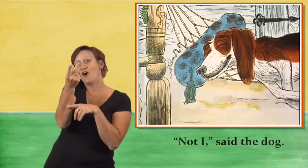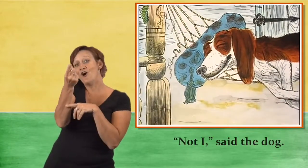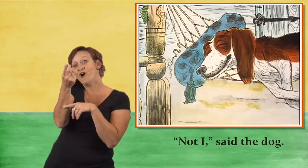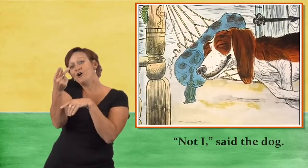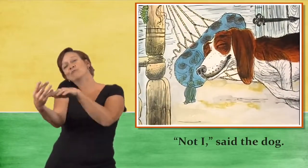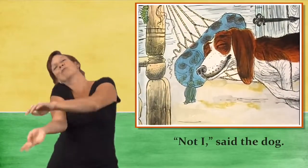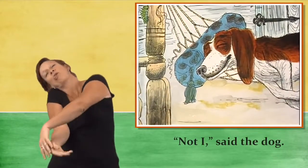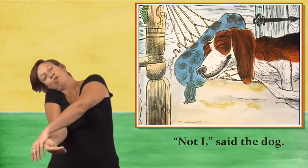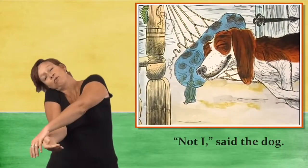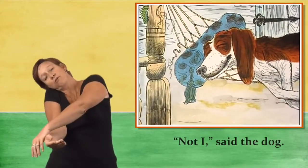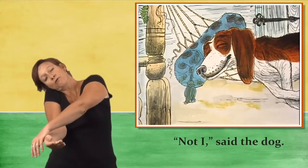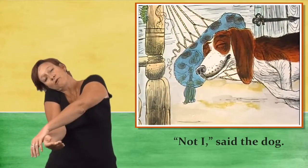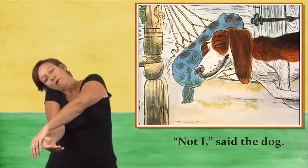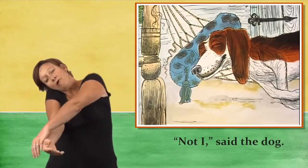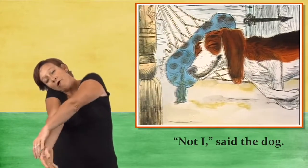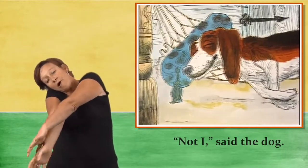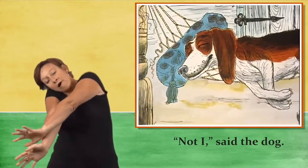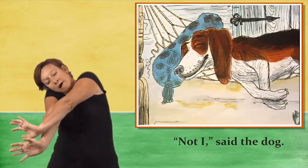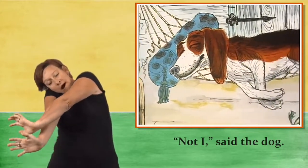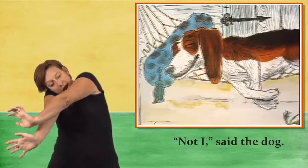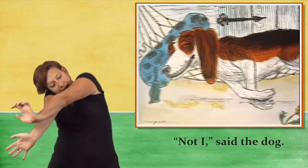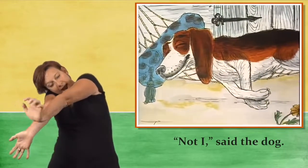not I said the dog